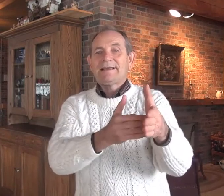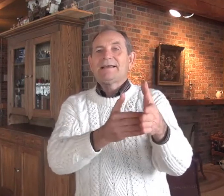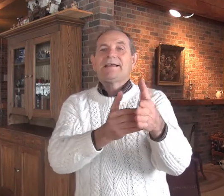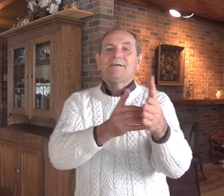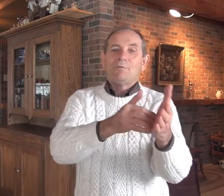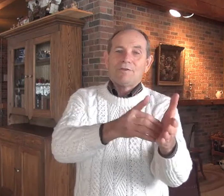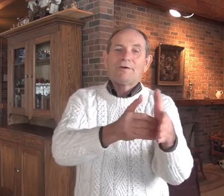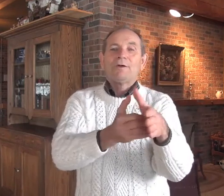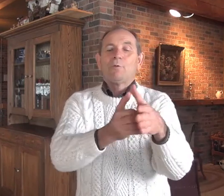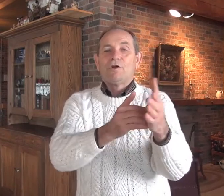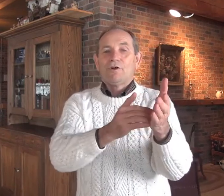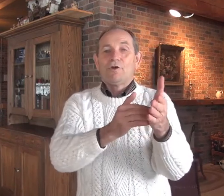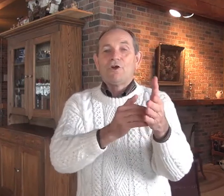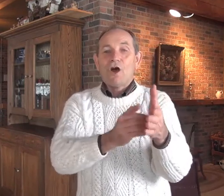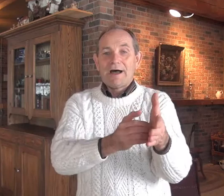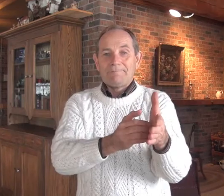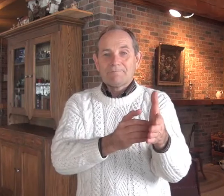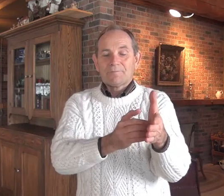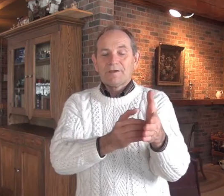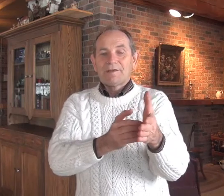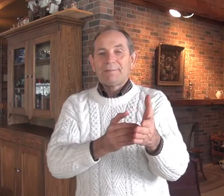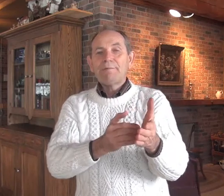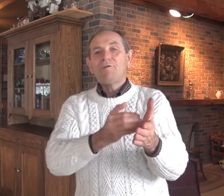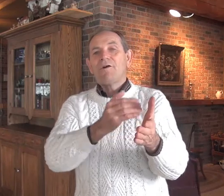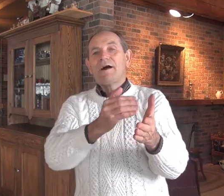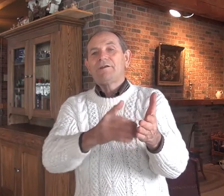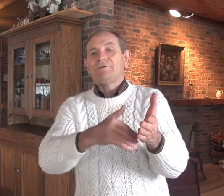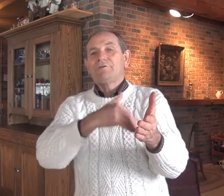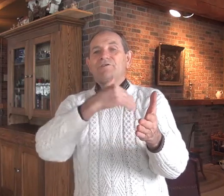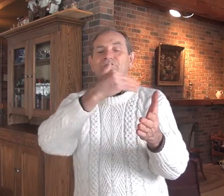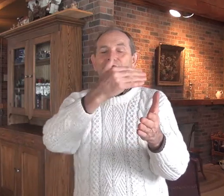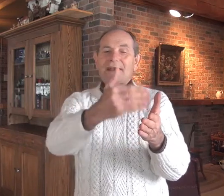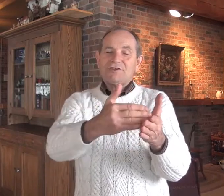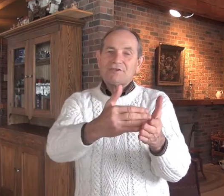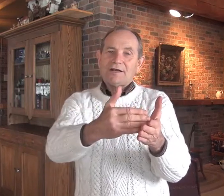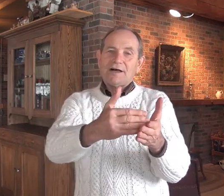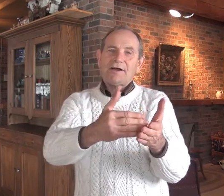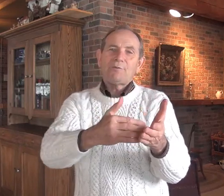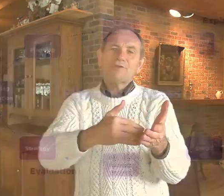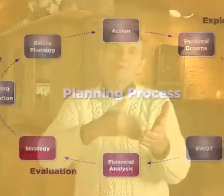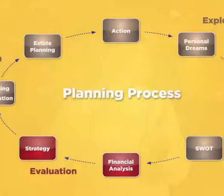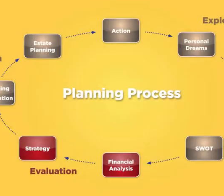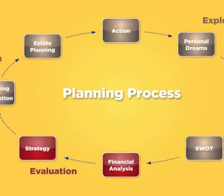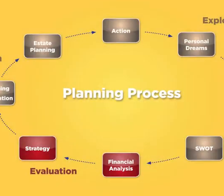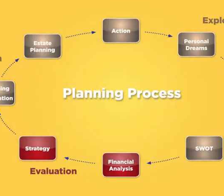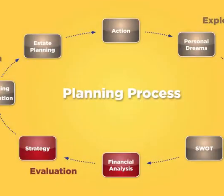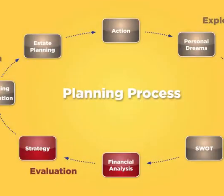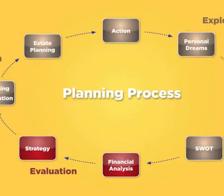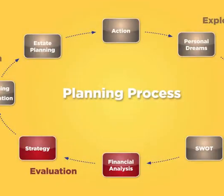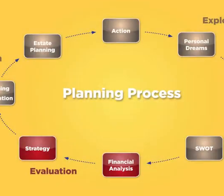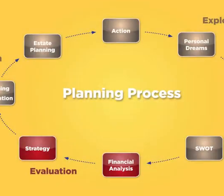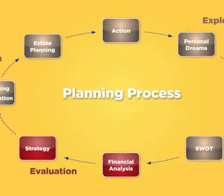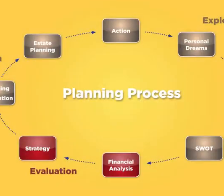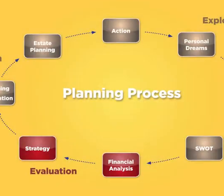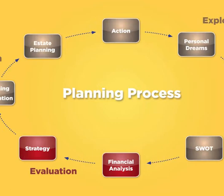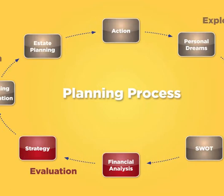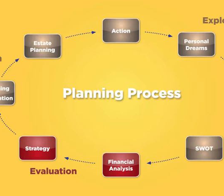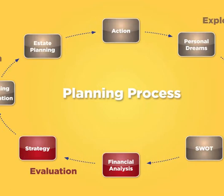whether it'll work or not. Then we move on to the strategy. How do we transfer management over? How do we build people's